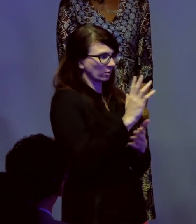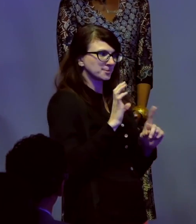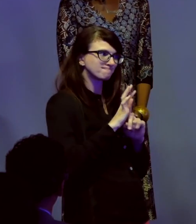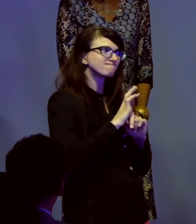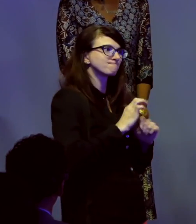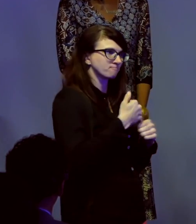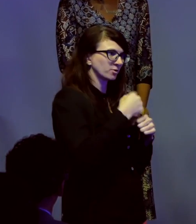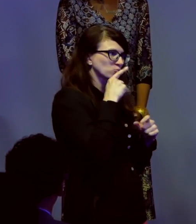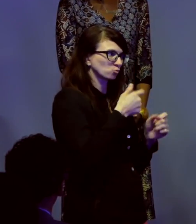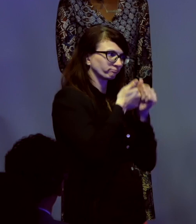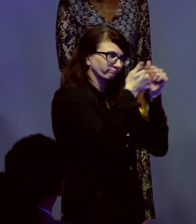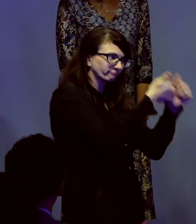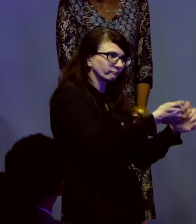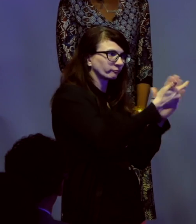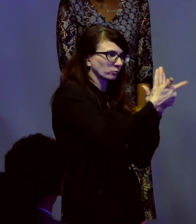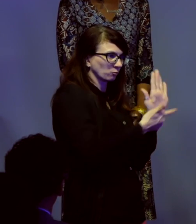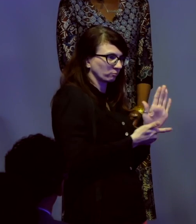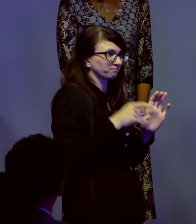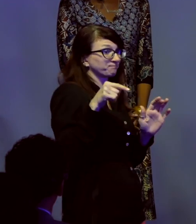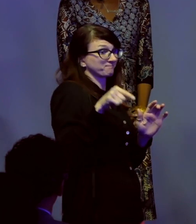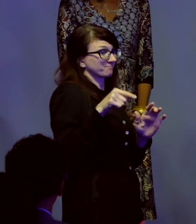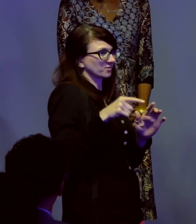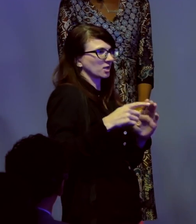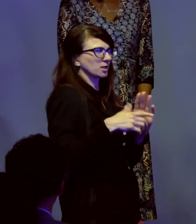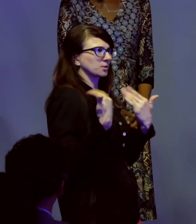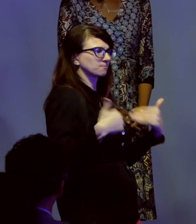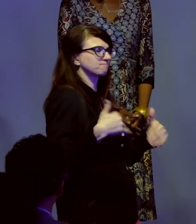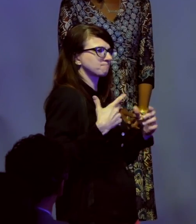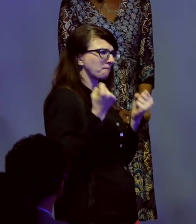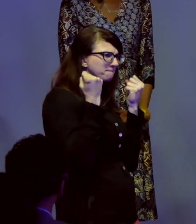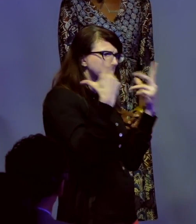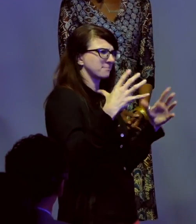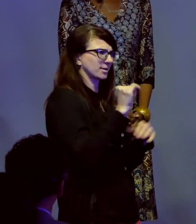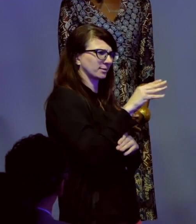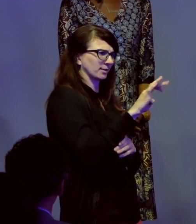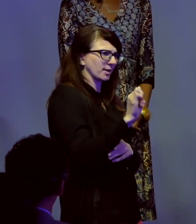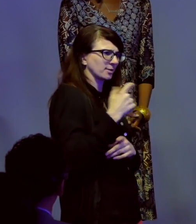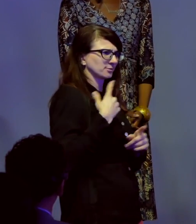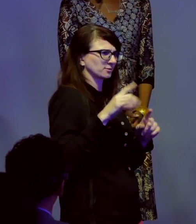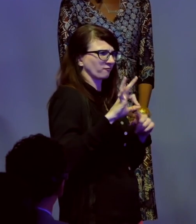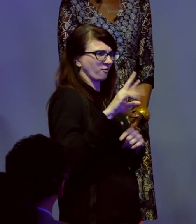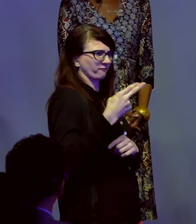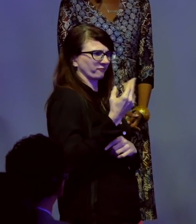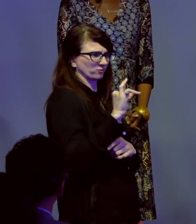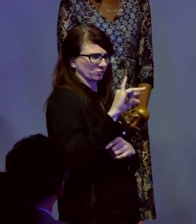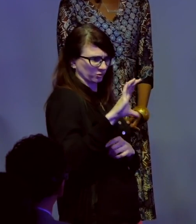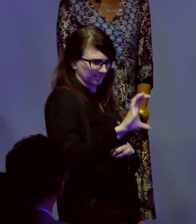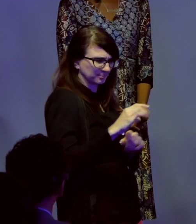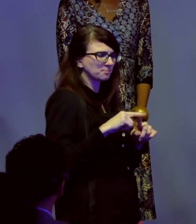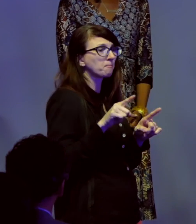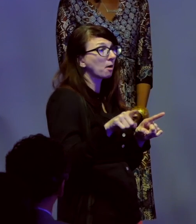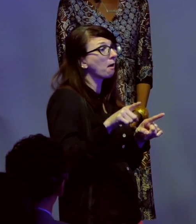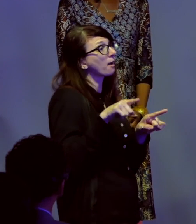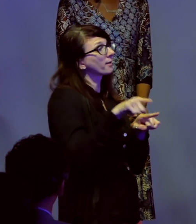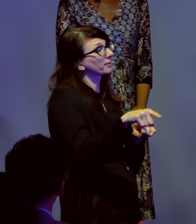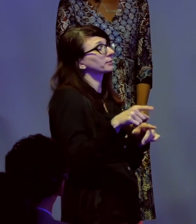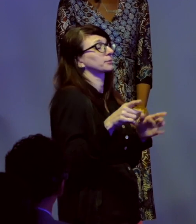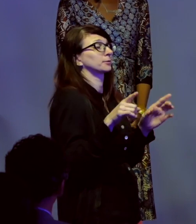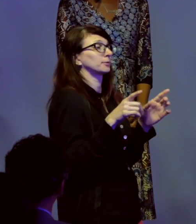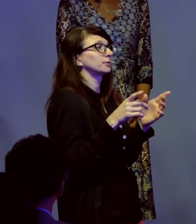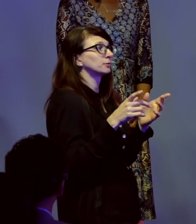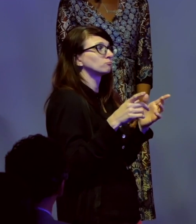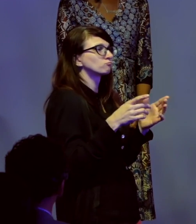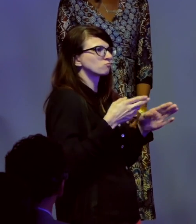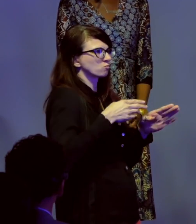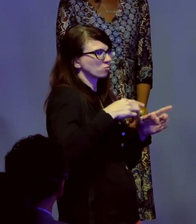Not only has Kevin skillfully handled a variety of cases for FHJC and its clients, but Kevin has been the